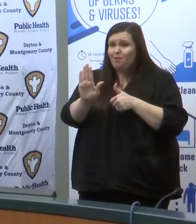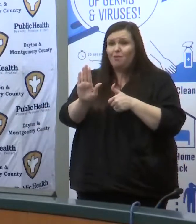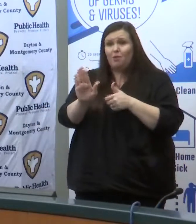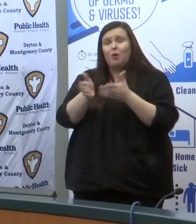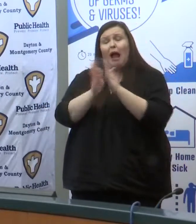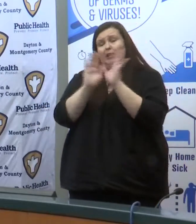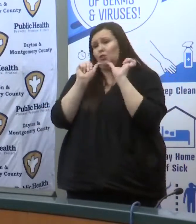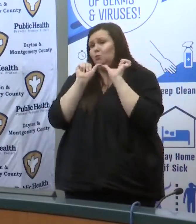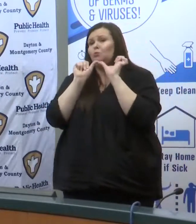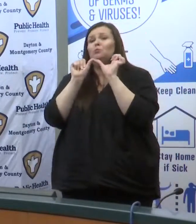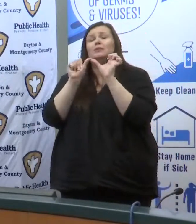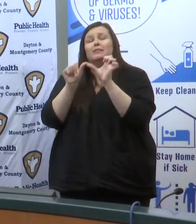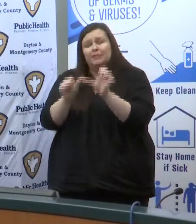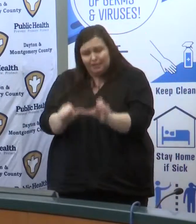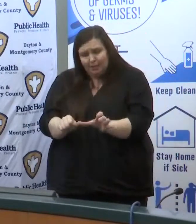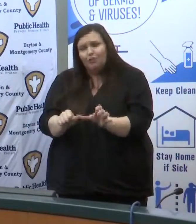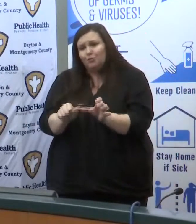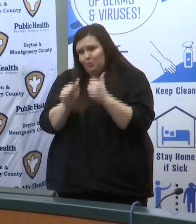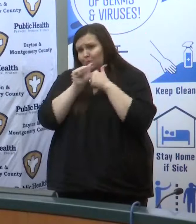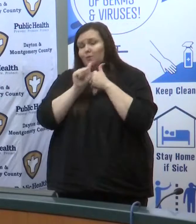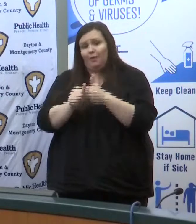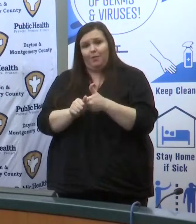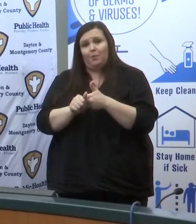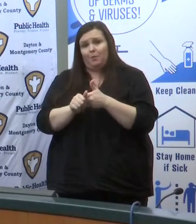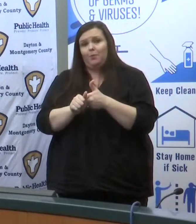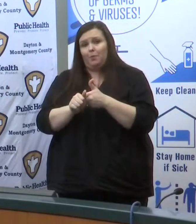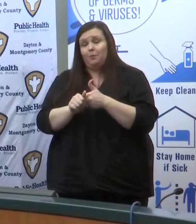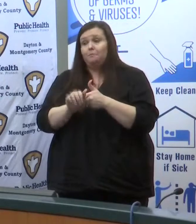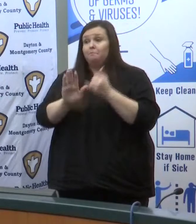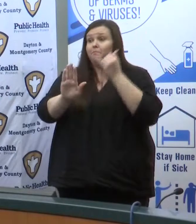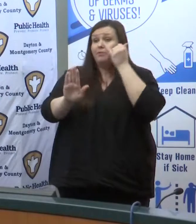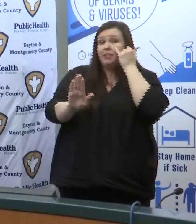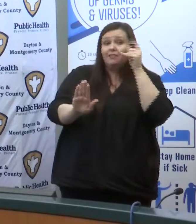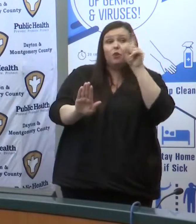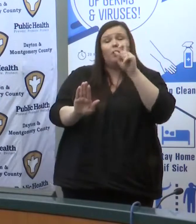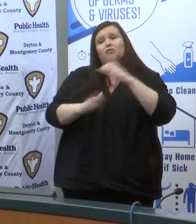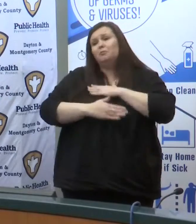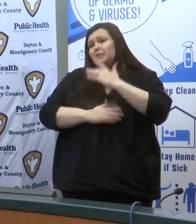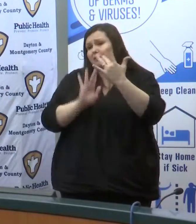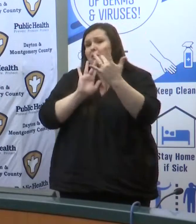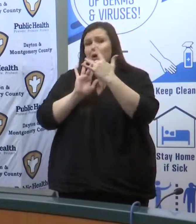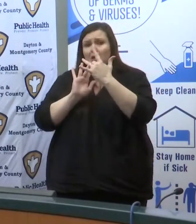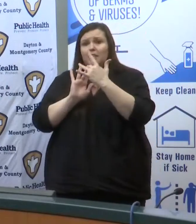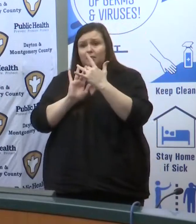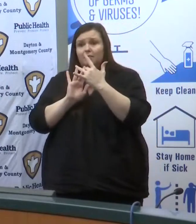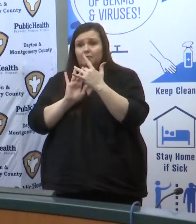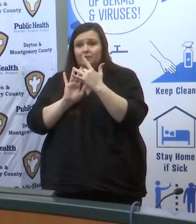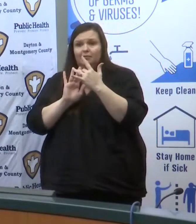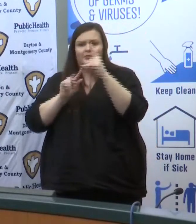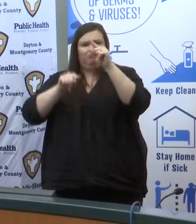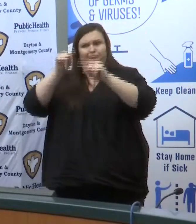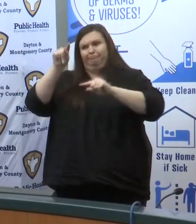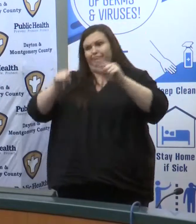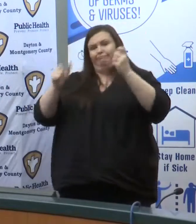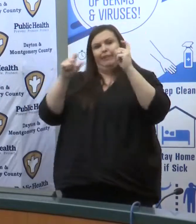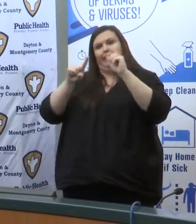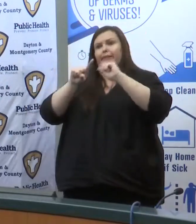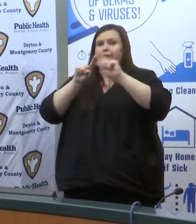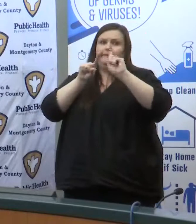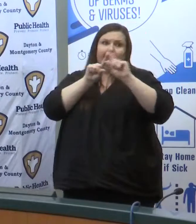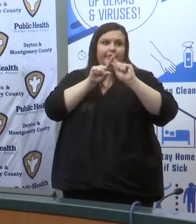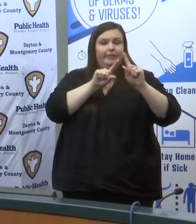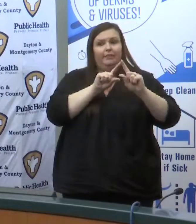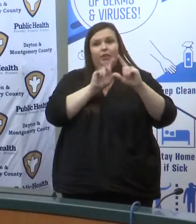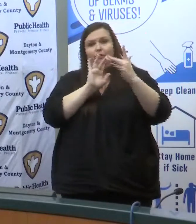it seriously and ask you to continue to do so if you have questions reach out reach out there's various ways that you can reach out